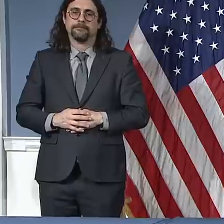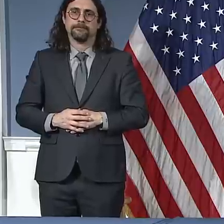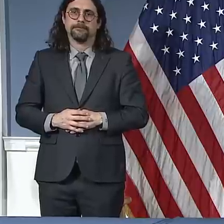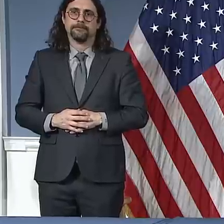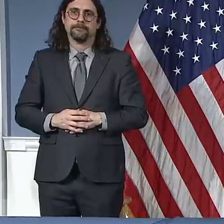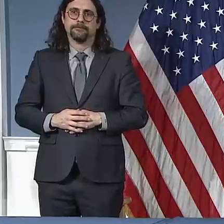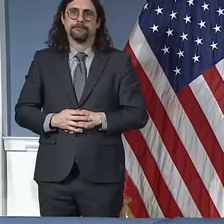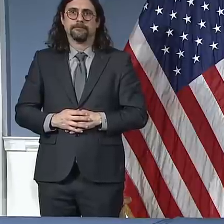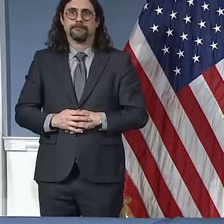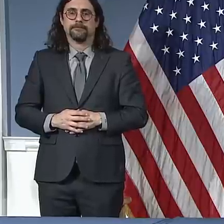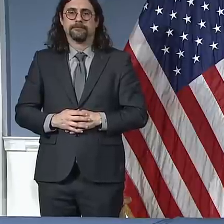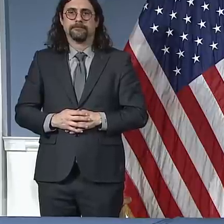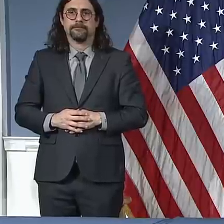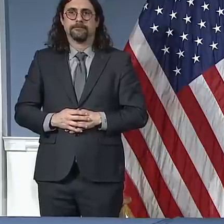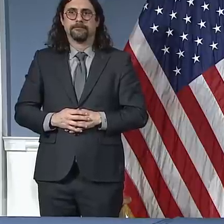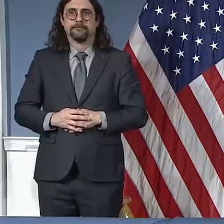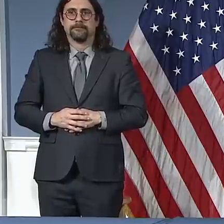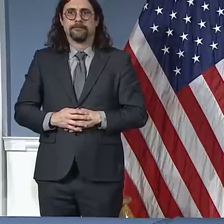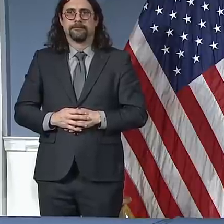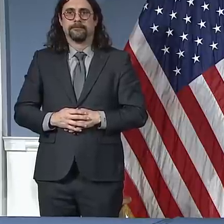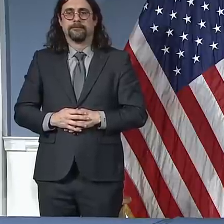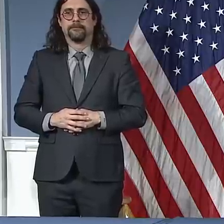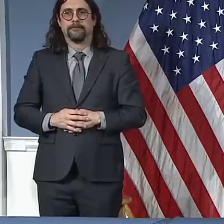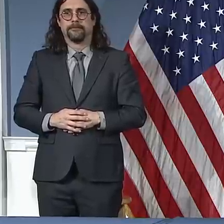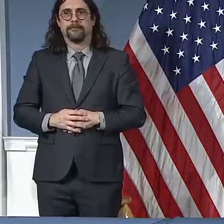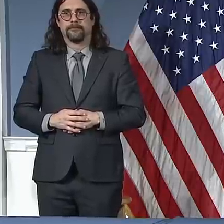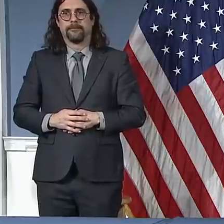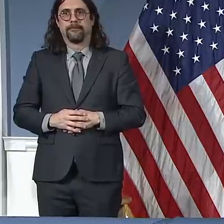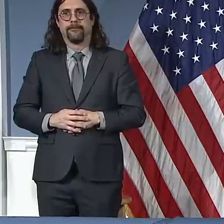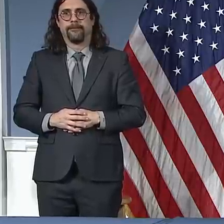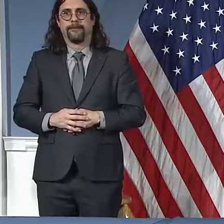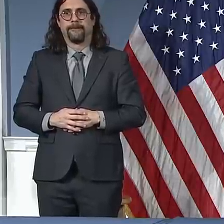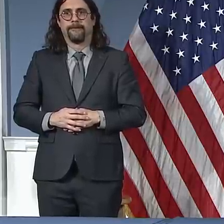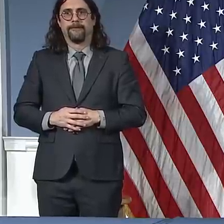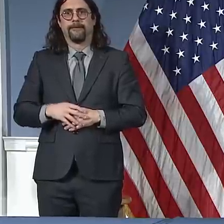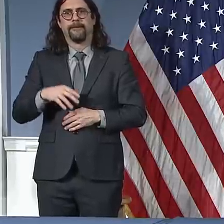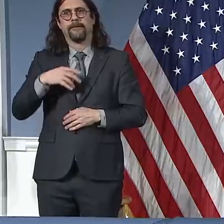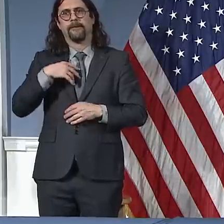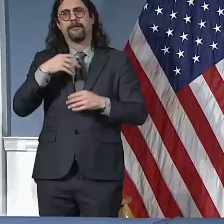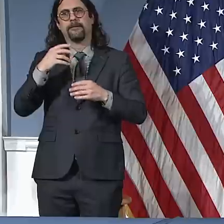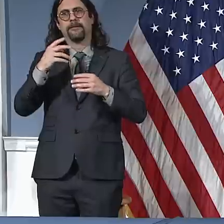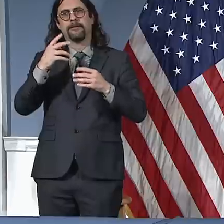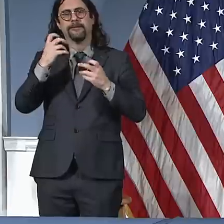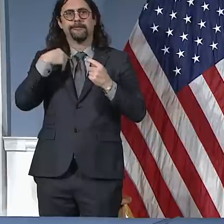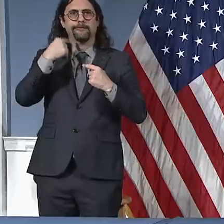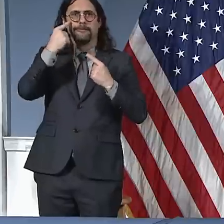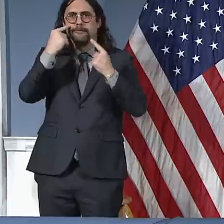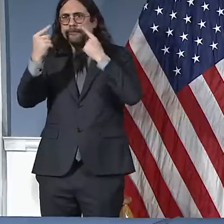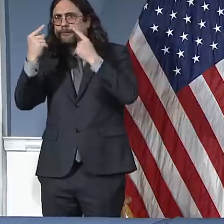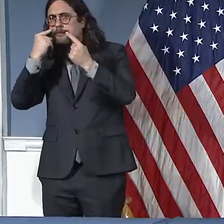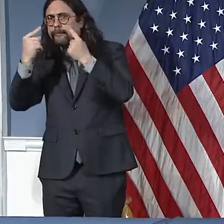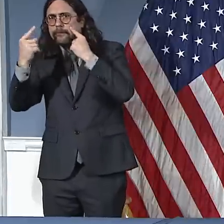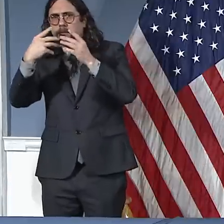playgrounds, places that we are concerned, obviously, to make sure that people practice social distancing,